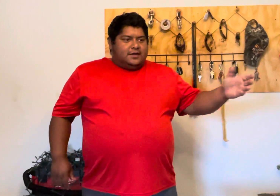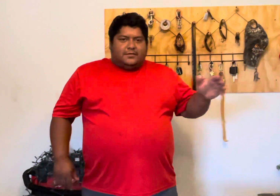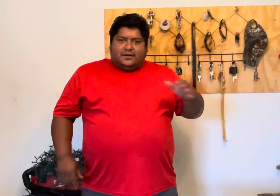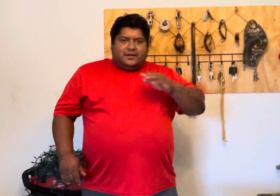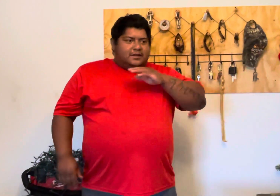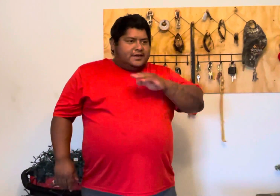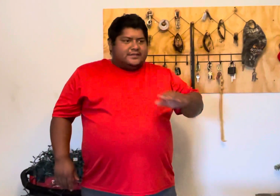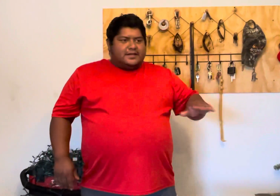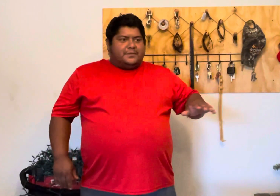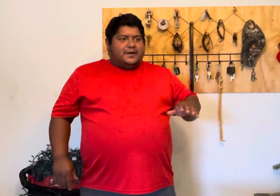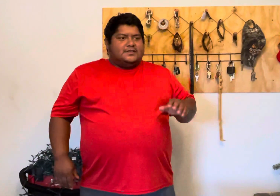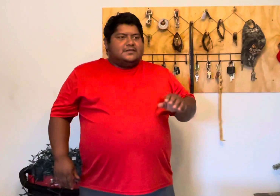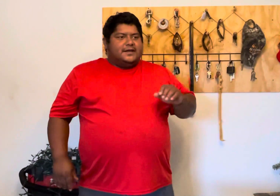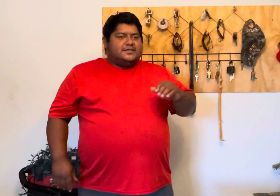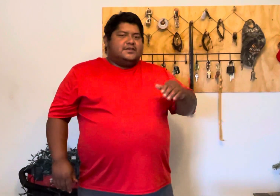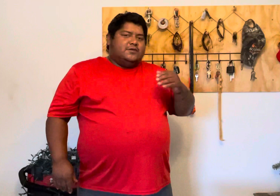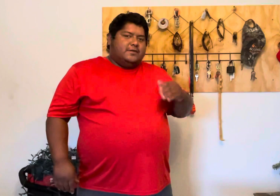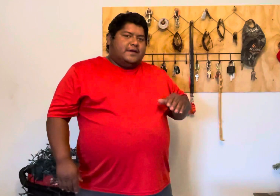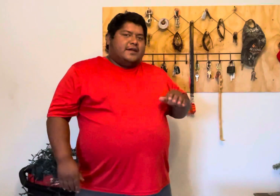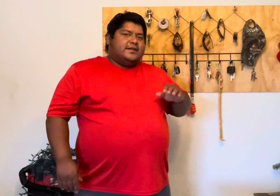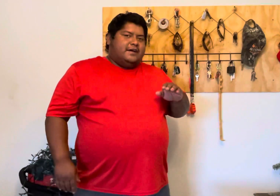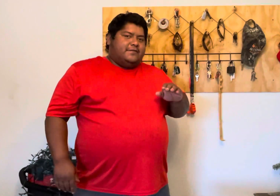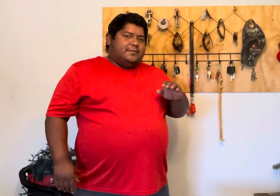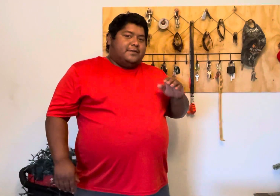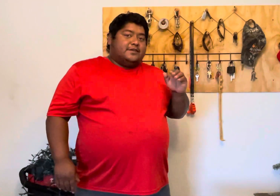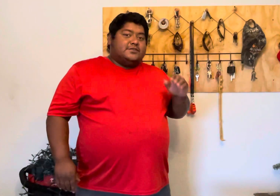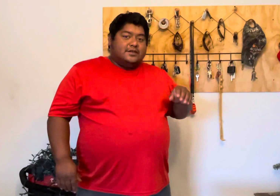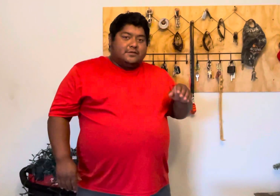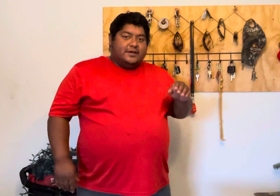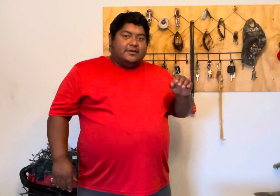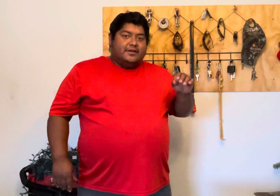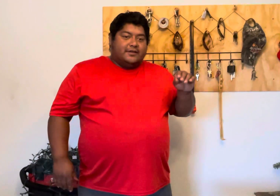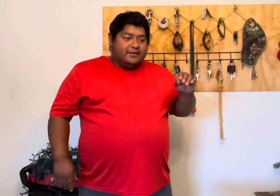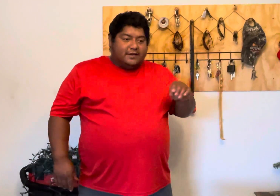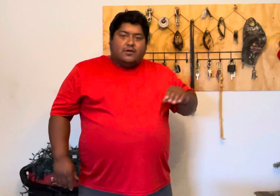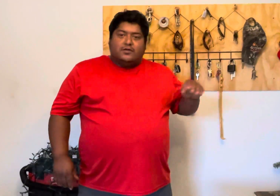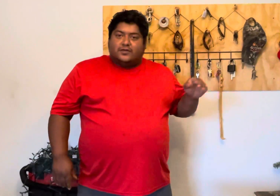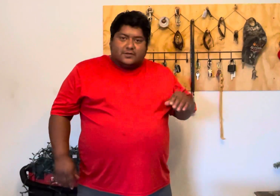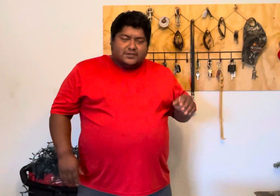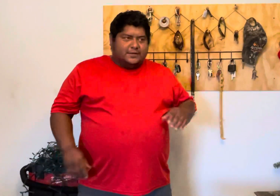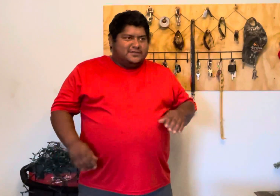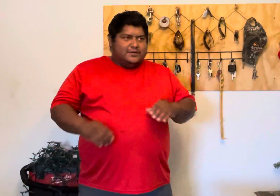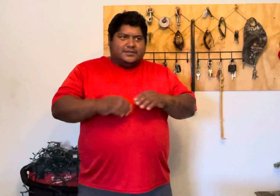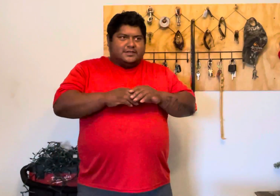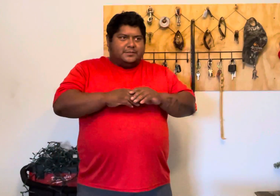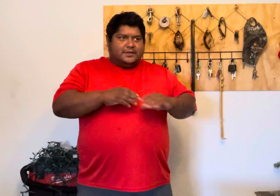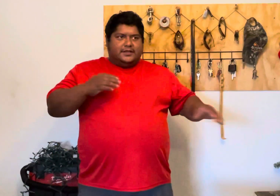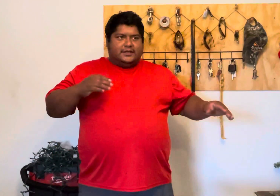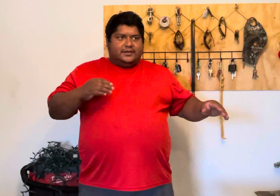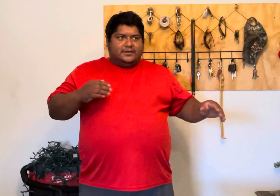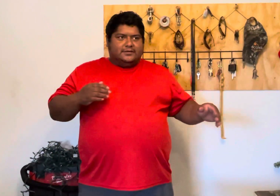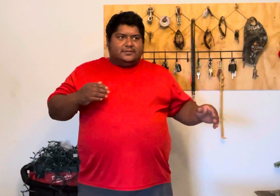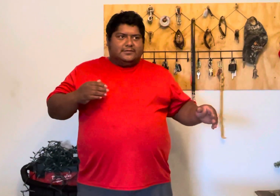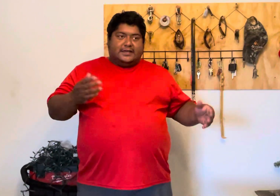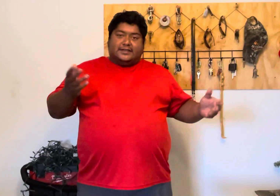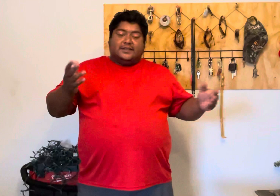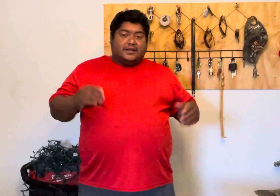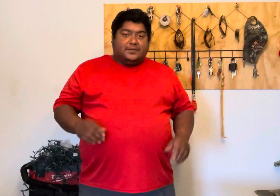it eliminates that process of actually going back and having to bring a some grinder in and grind all those little stumps so it just completely like i said it completely